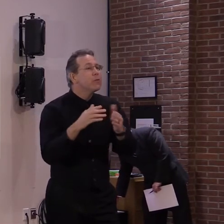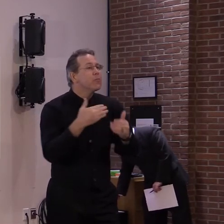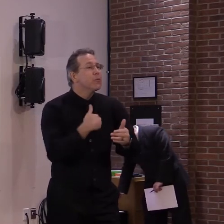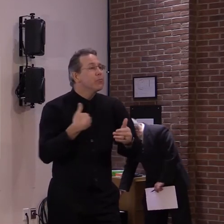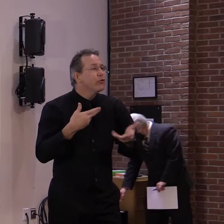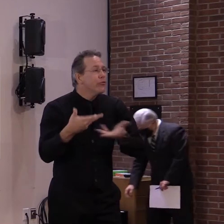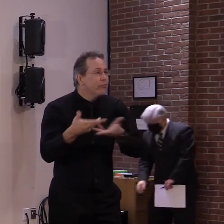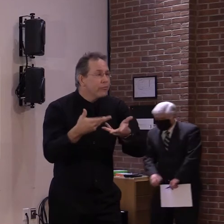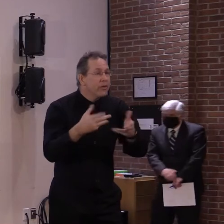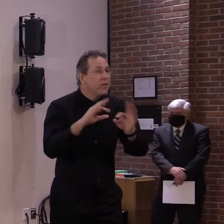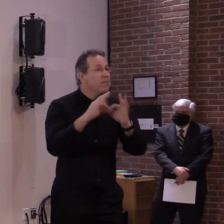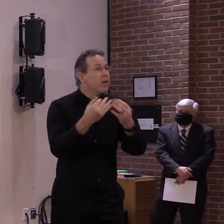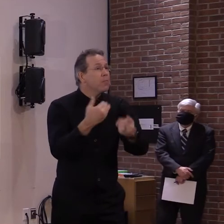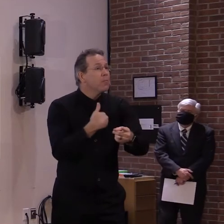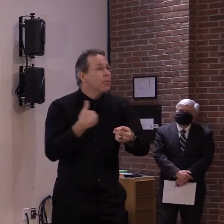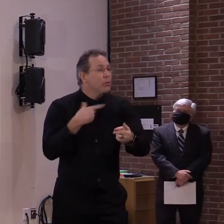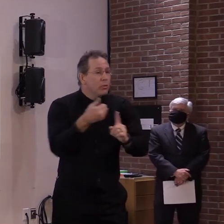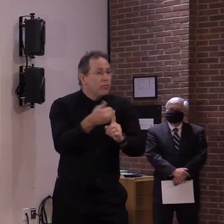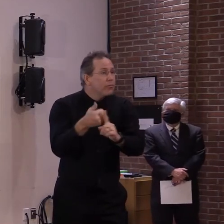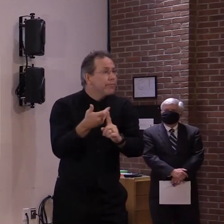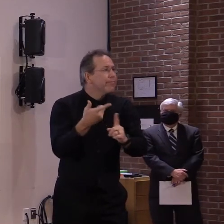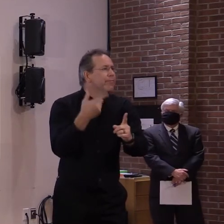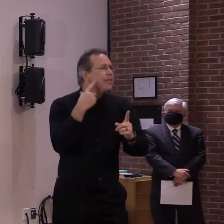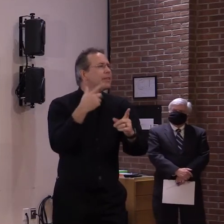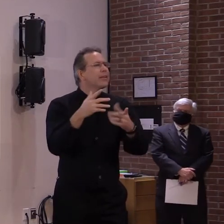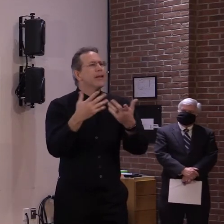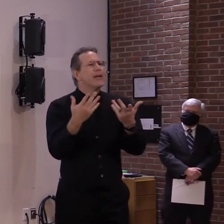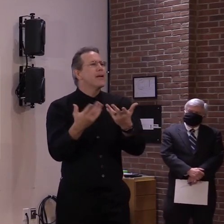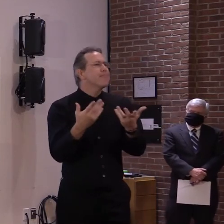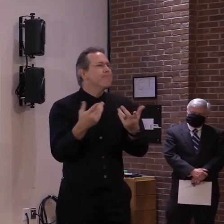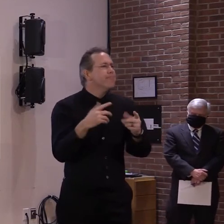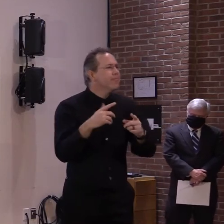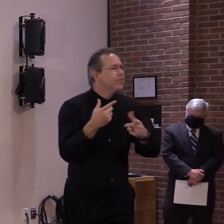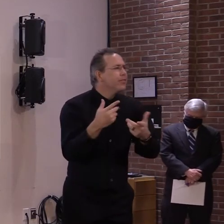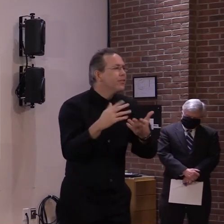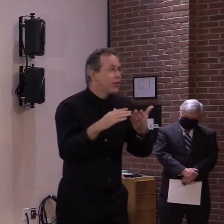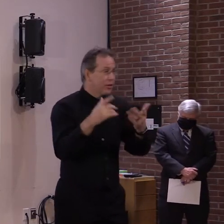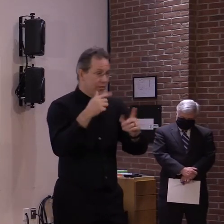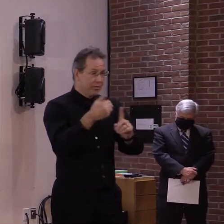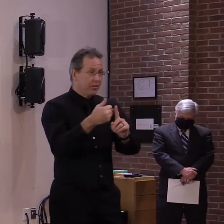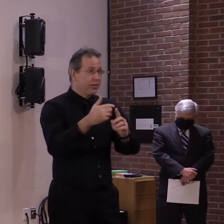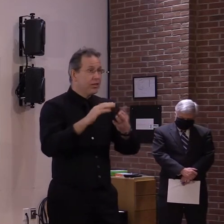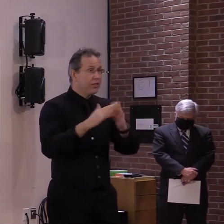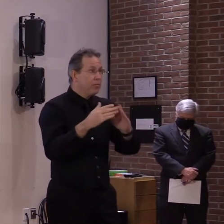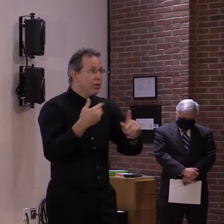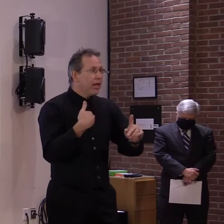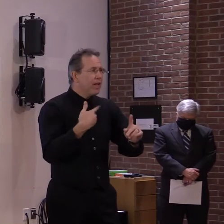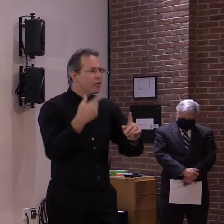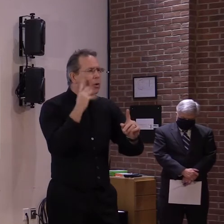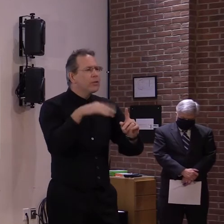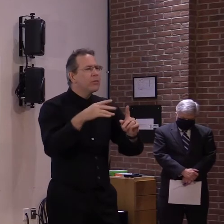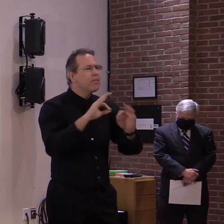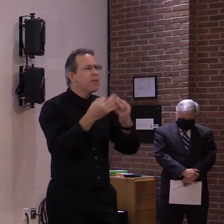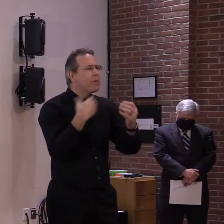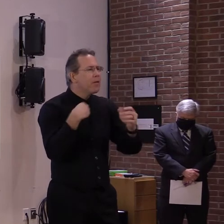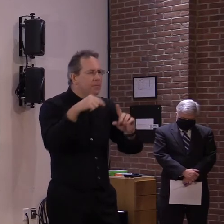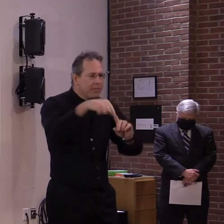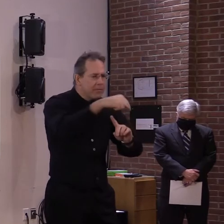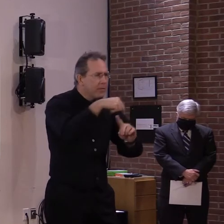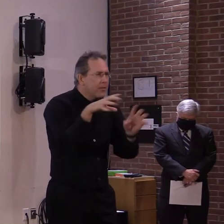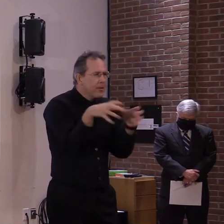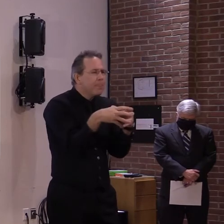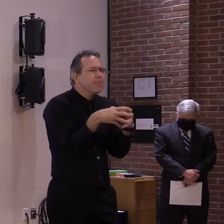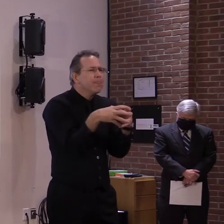somewhat common and there are large households being able to make sure that we can educate and